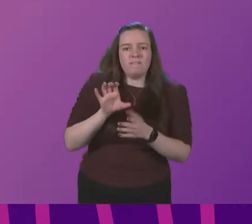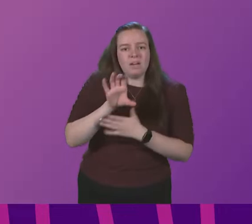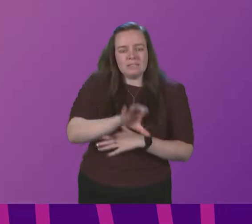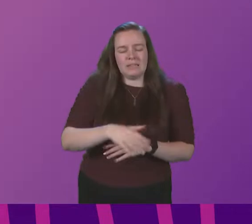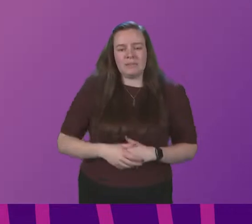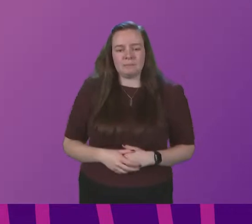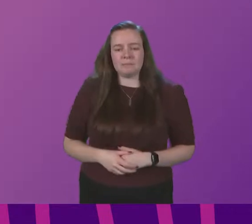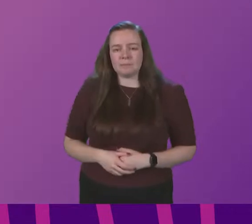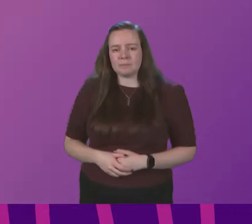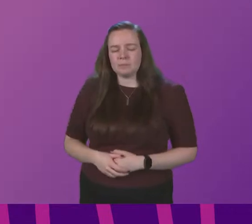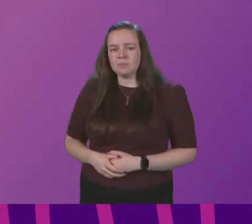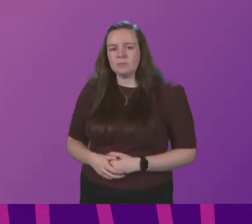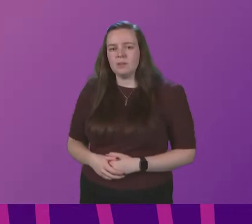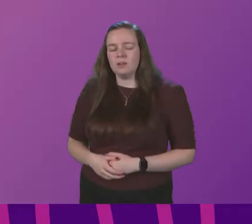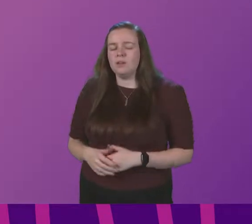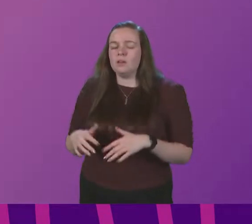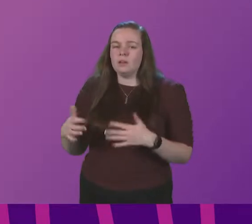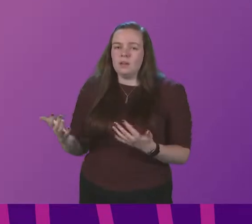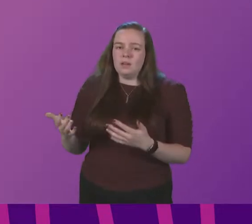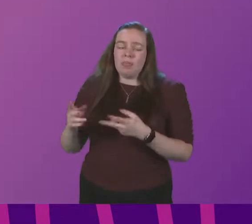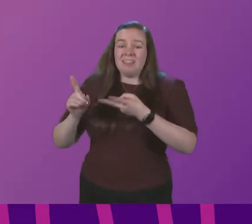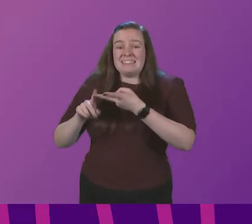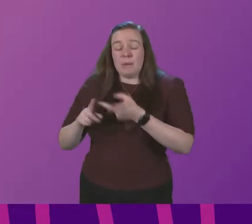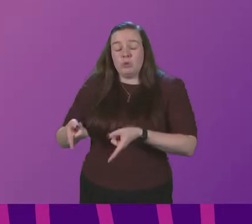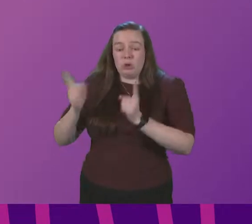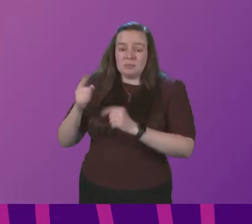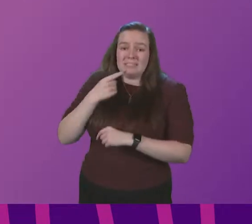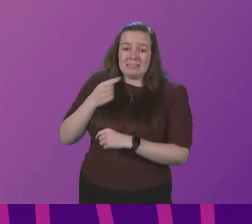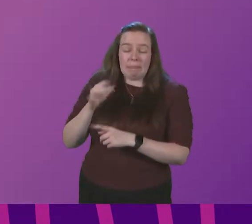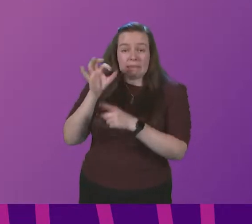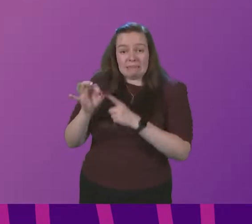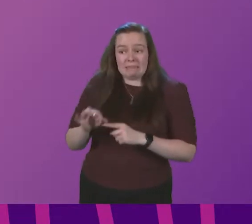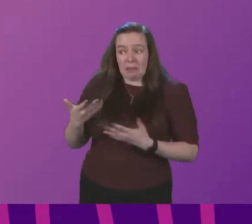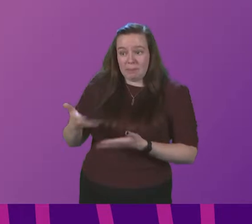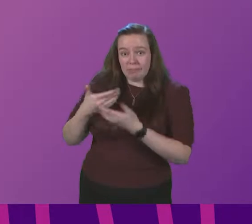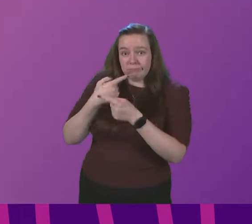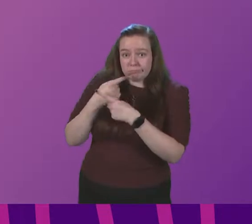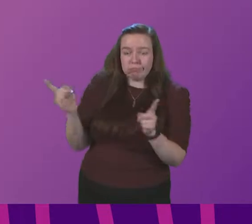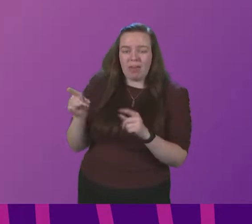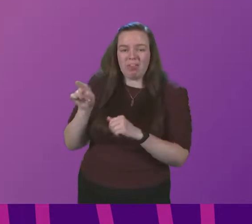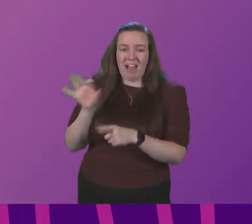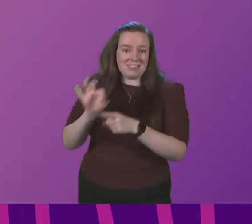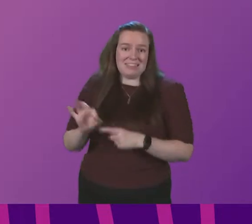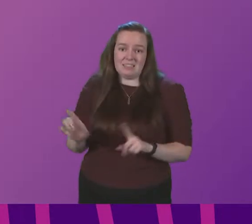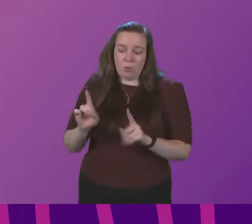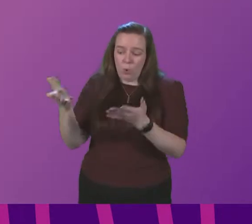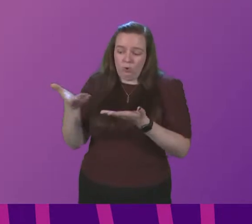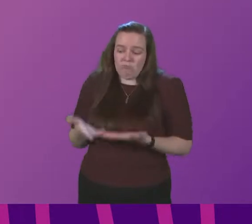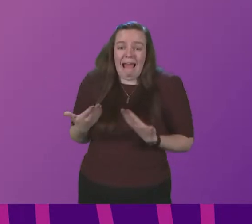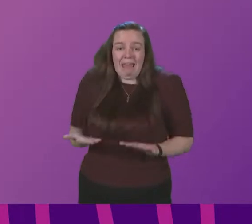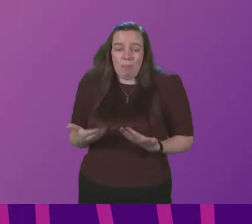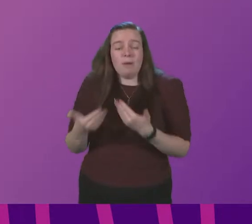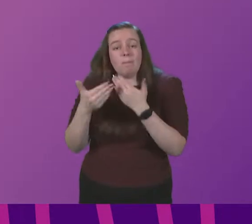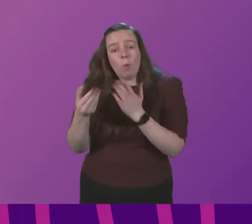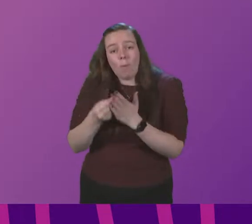Minister As I said the Deputy First Minister is telling me that the detail I've given the Chamber is the detail we have at the moment that more money